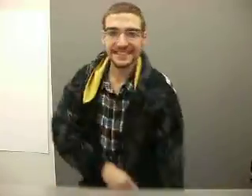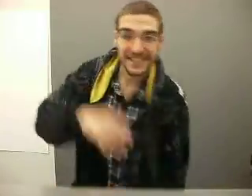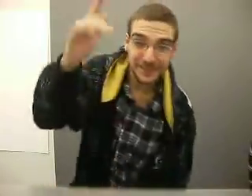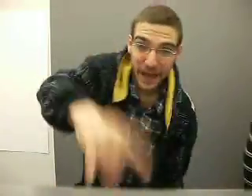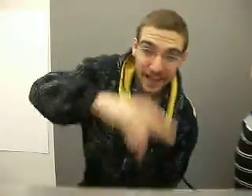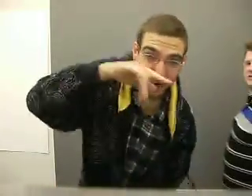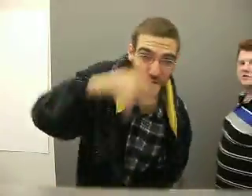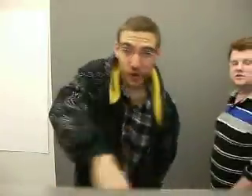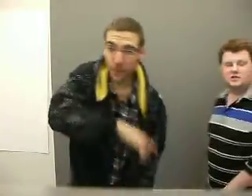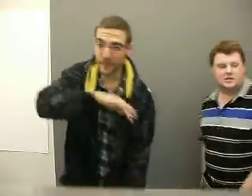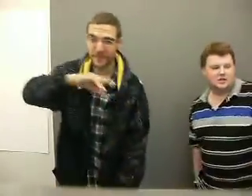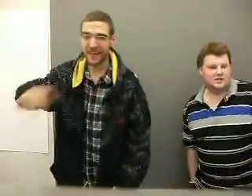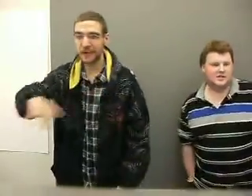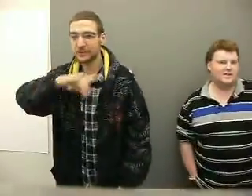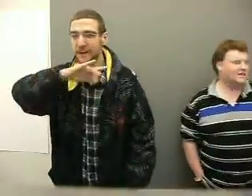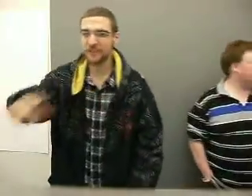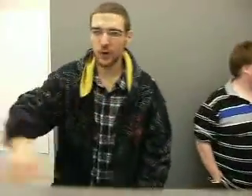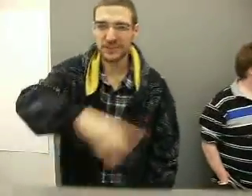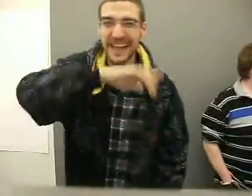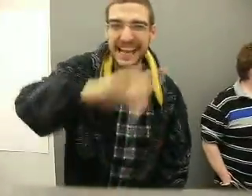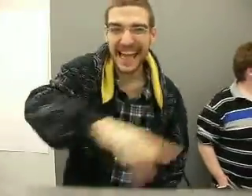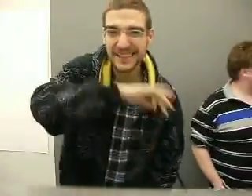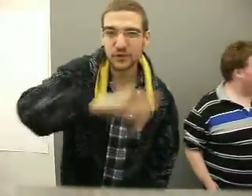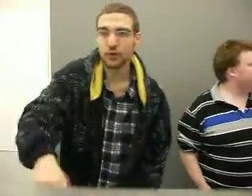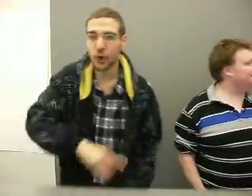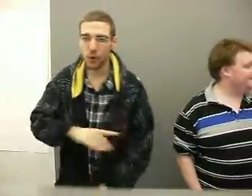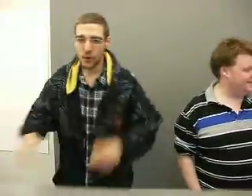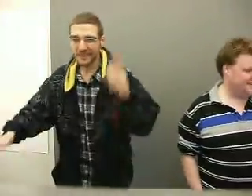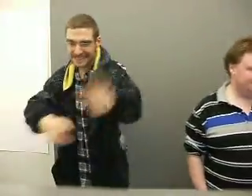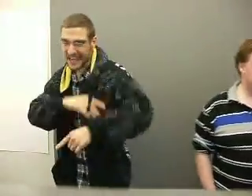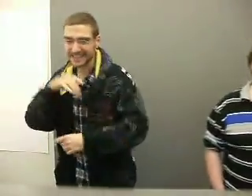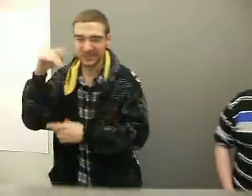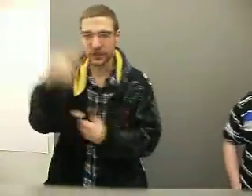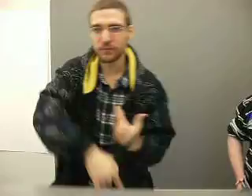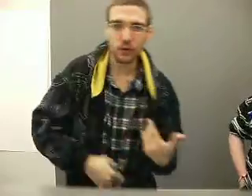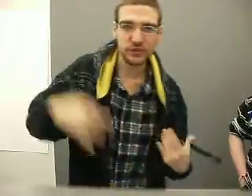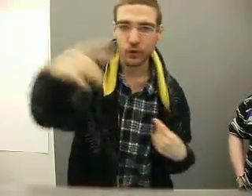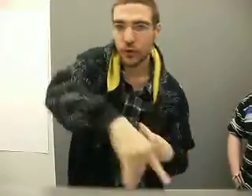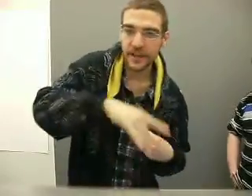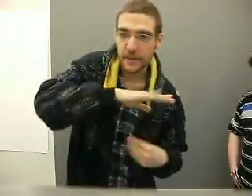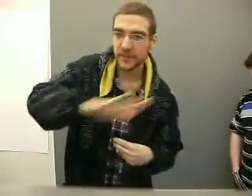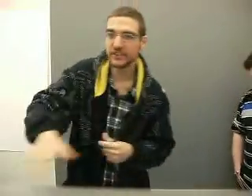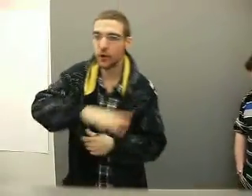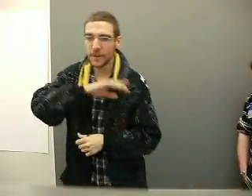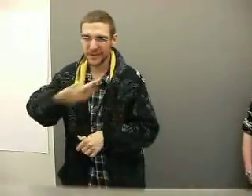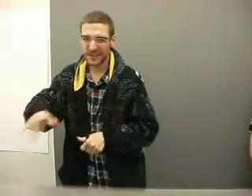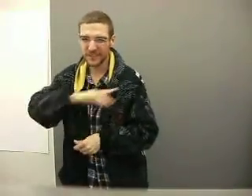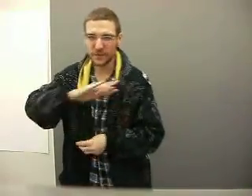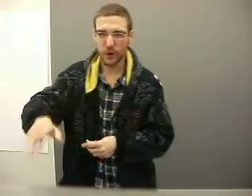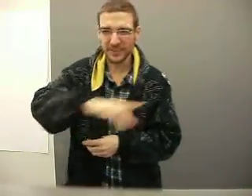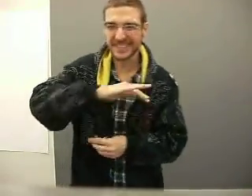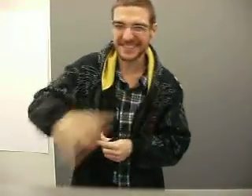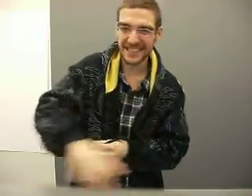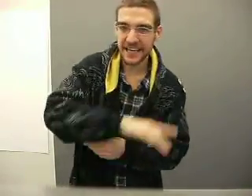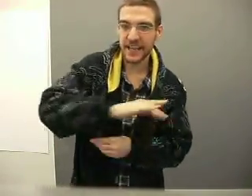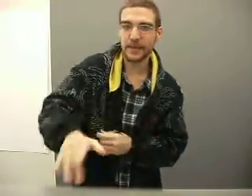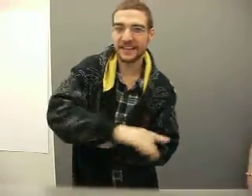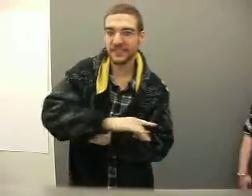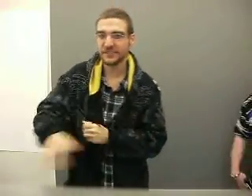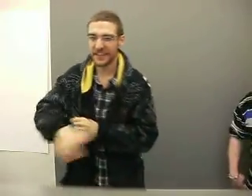sickest mountain on globe. I'm gonna vanquish my foes. Y'all cats don't know who these cats is good folks too quick. But yo. Be on the prognosis shit. They be dangerous like